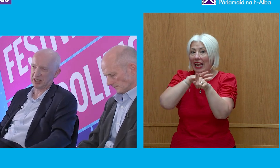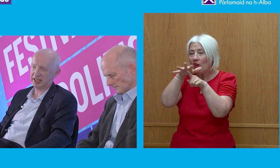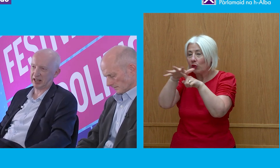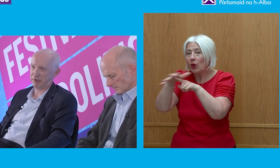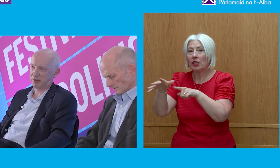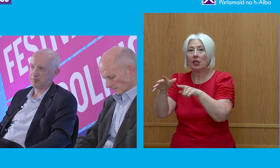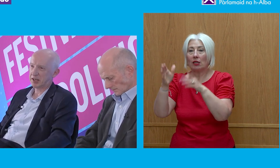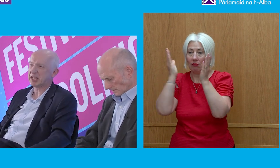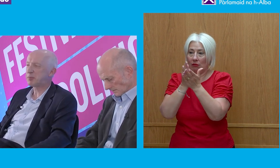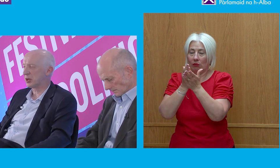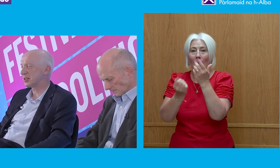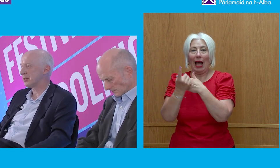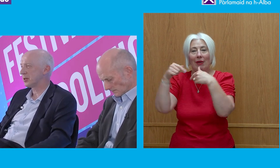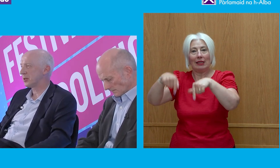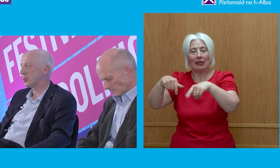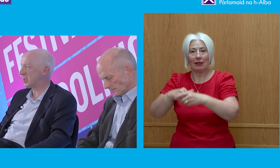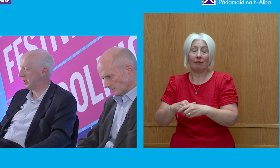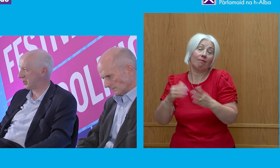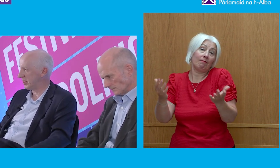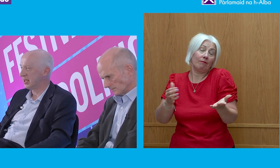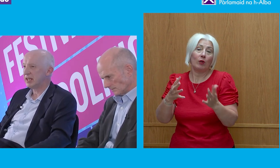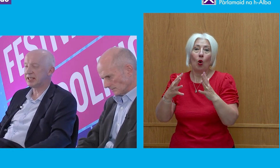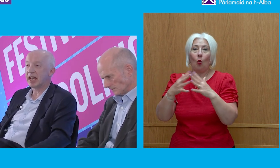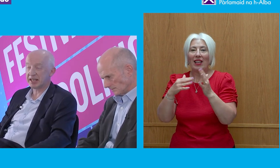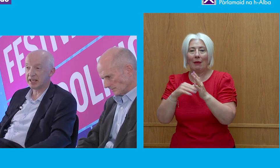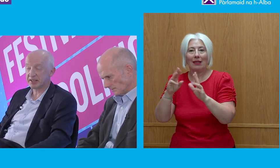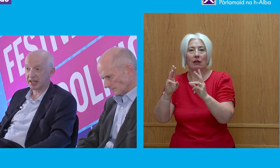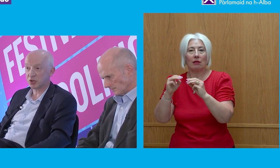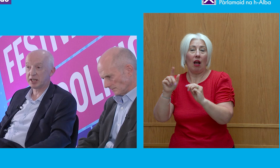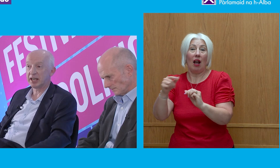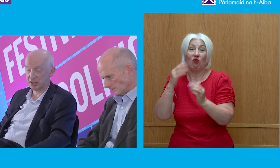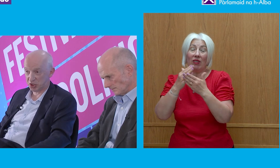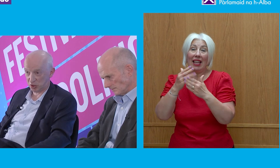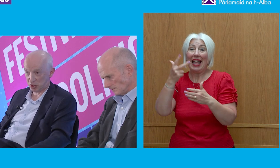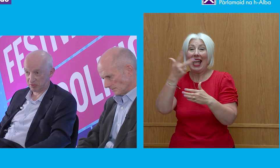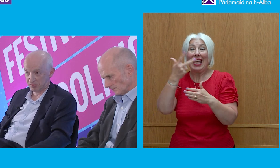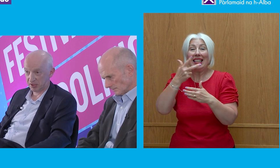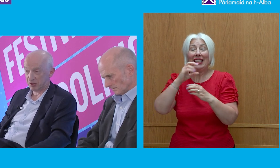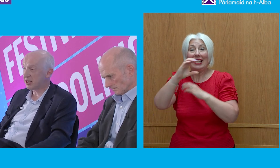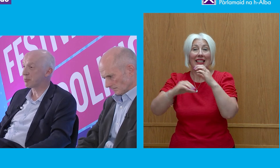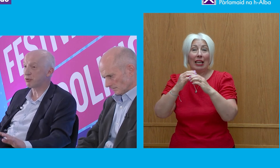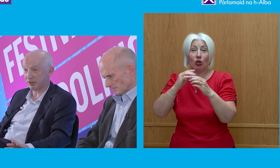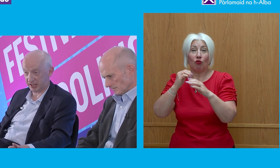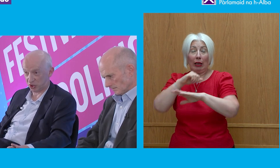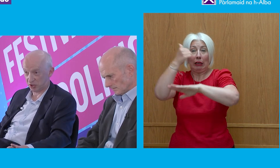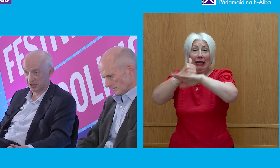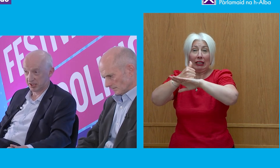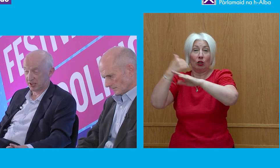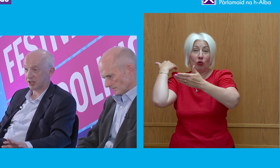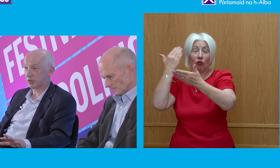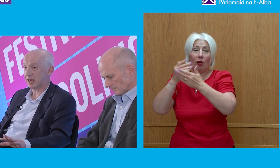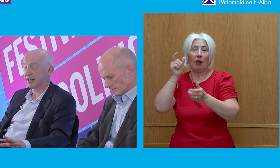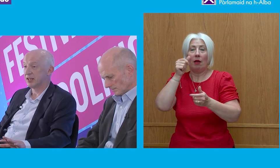institution itself. Let's be honest, Westminster is an 18th century institution. The privilege,